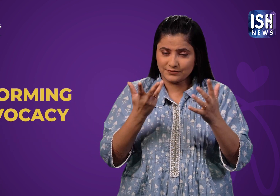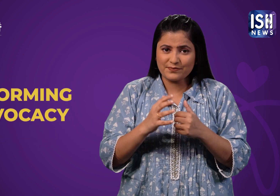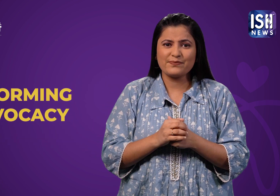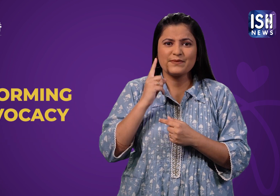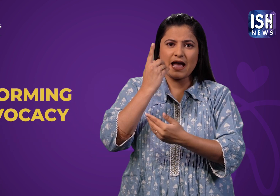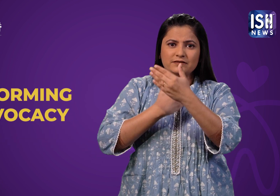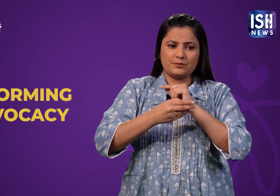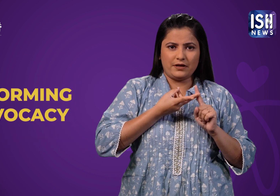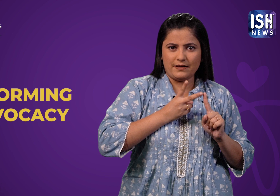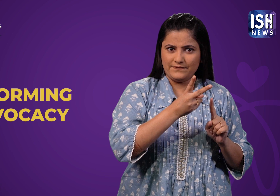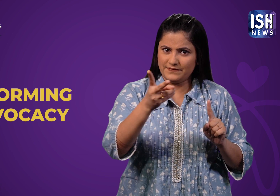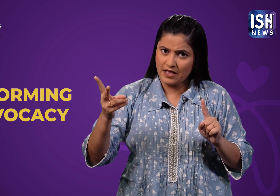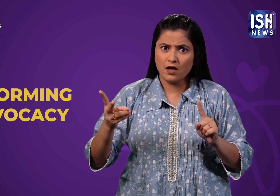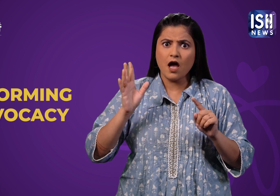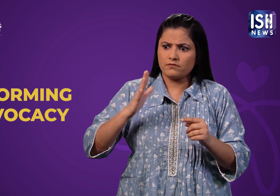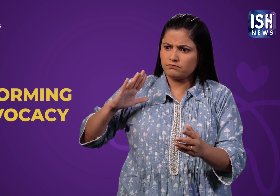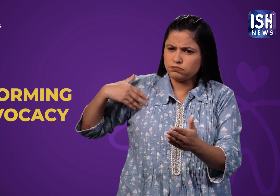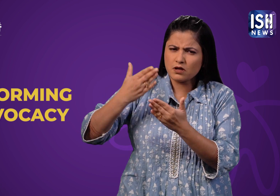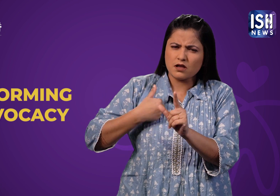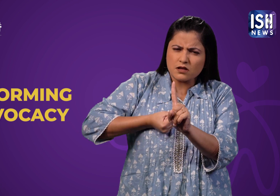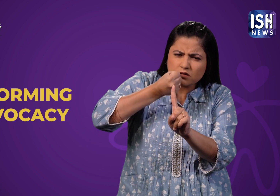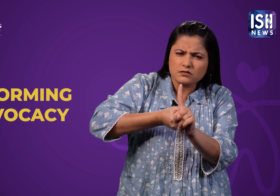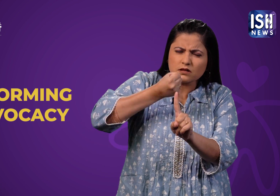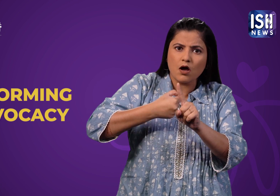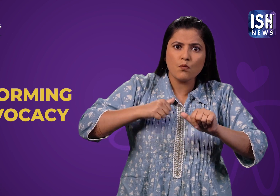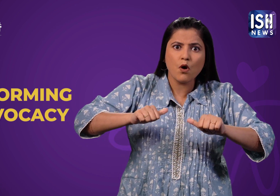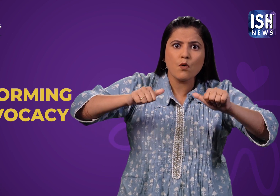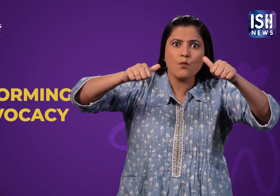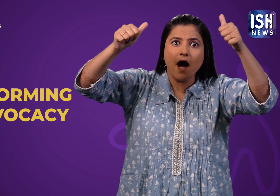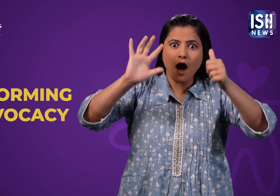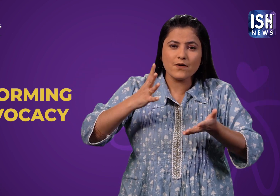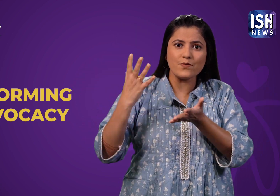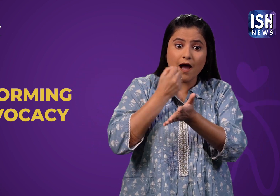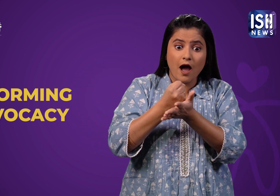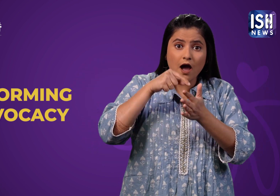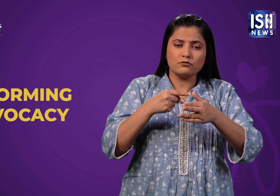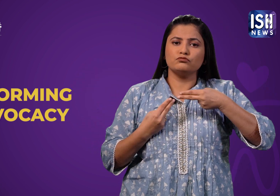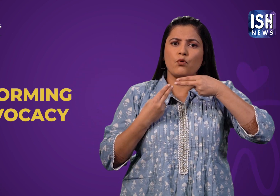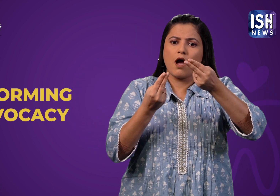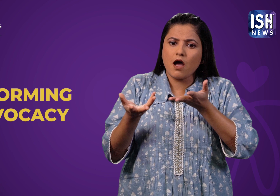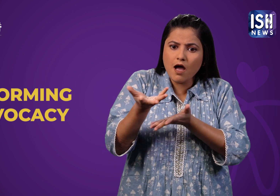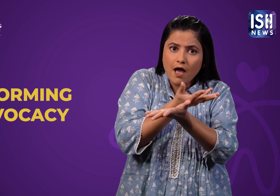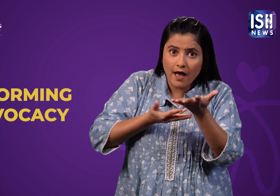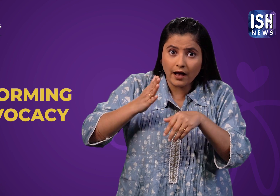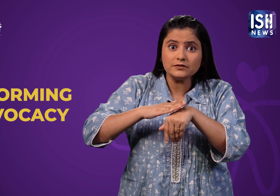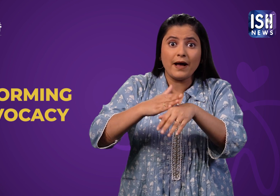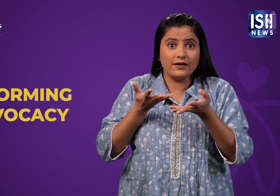Reforming advocacy. The forum will discuss utilization of technology for designing and implementing diverse